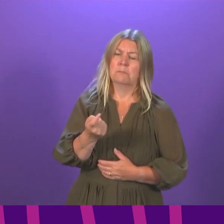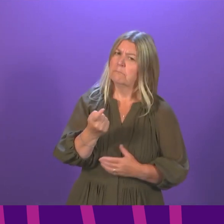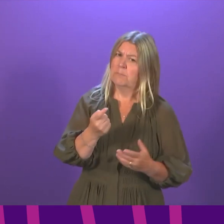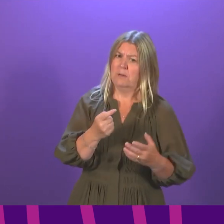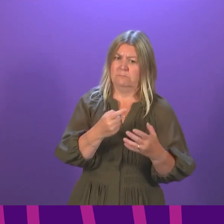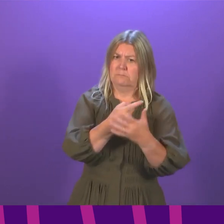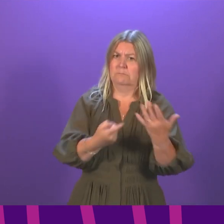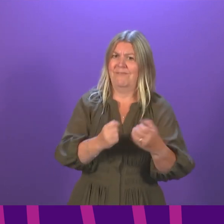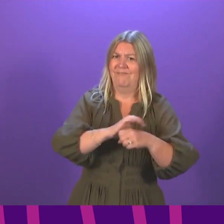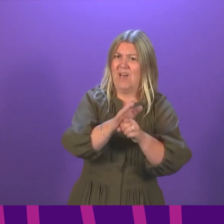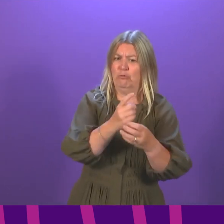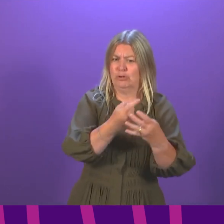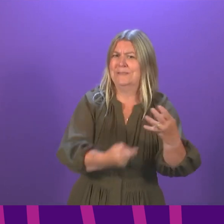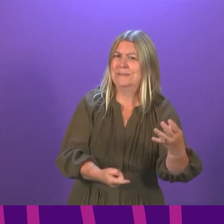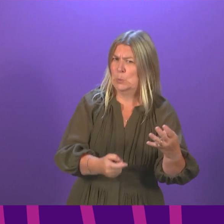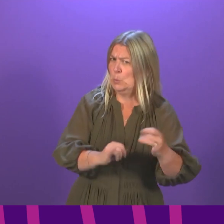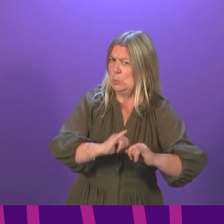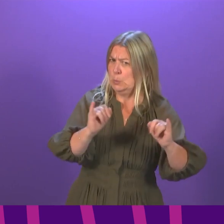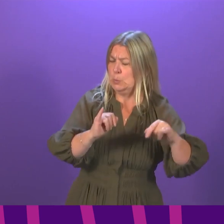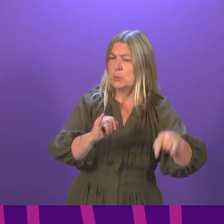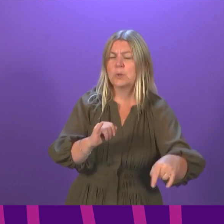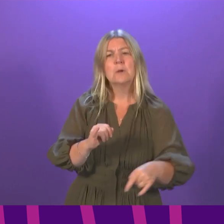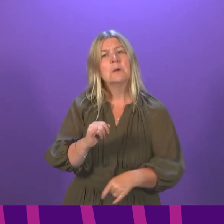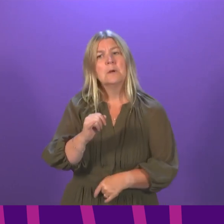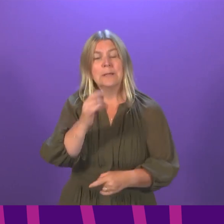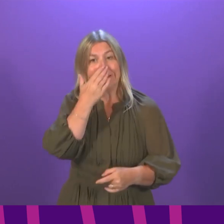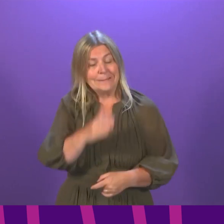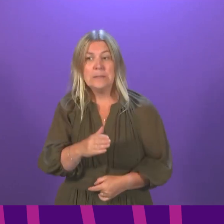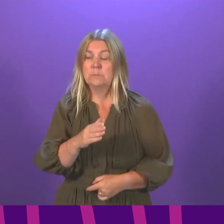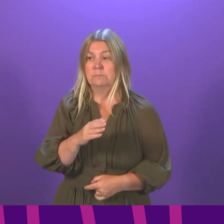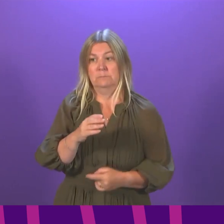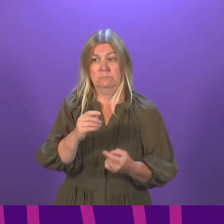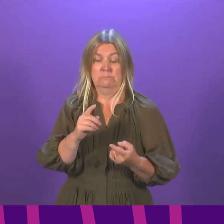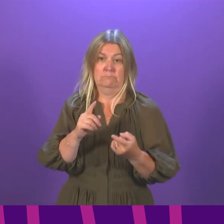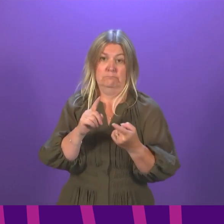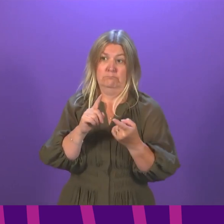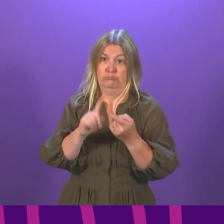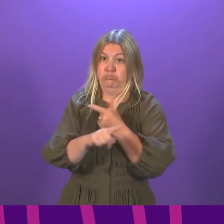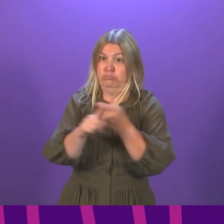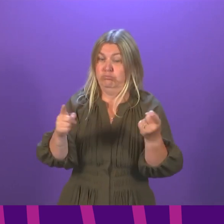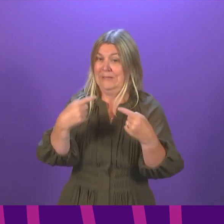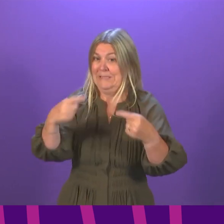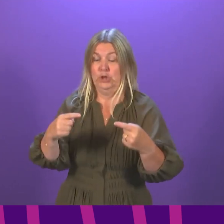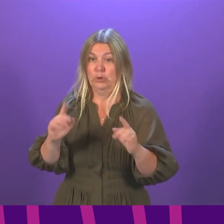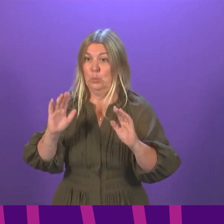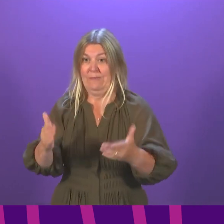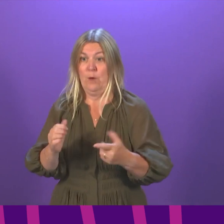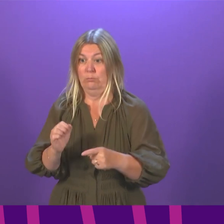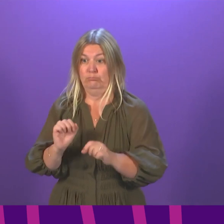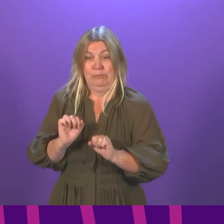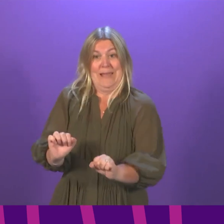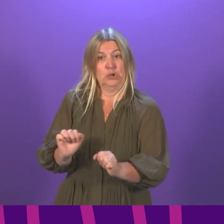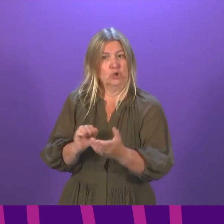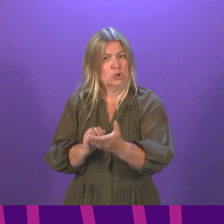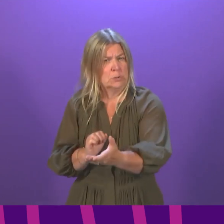is estimated that one in five teachers will be without full vaccine protection when they go back in a fortnight. Our FOI request